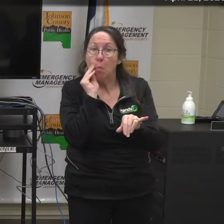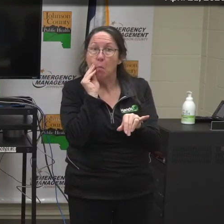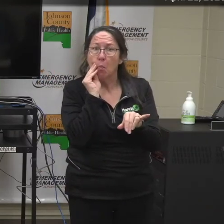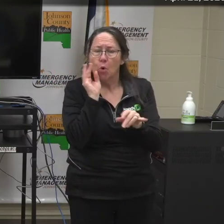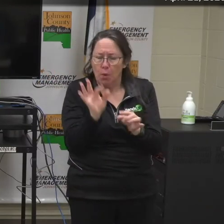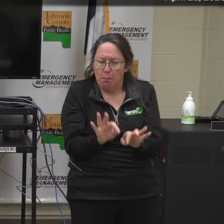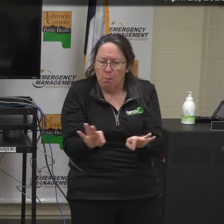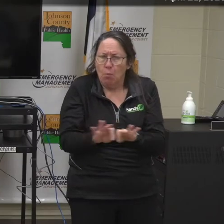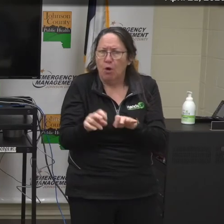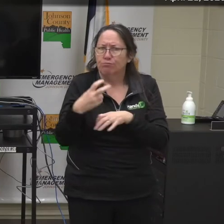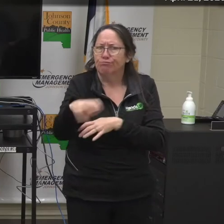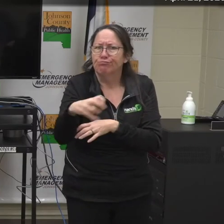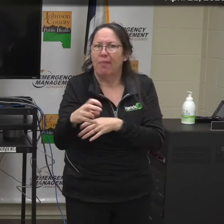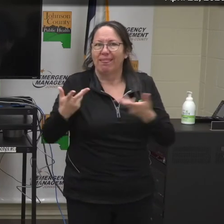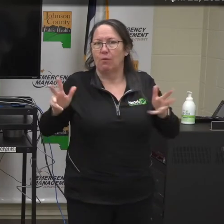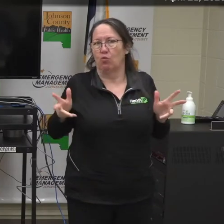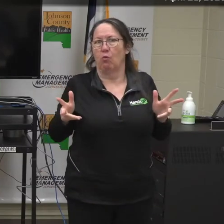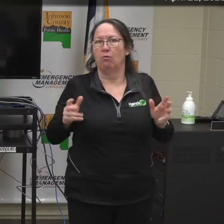their essential trips.